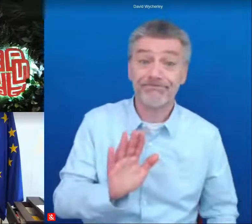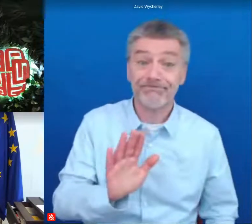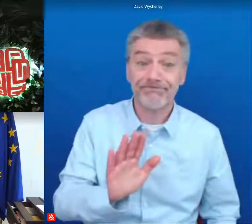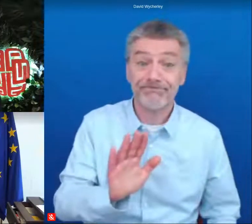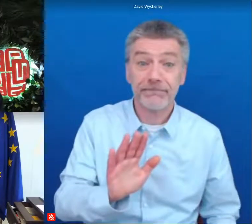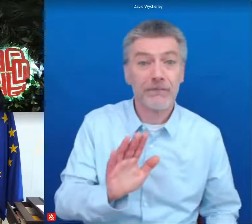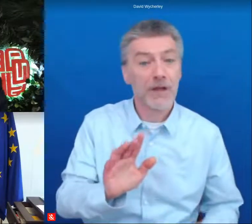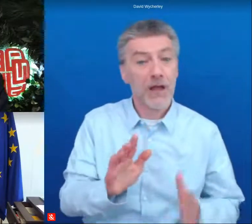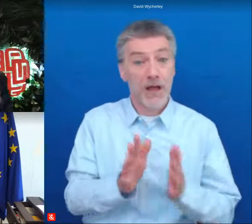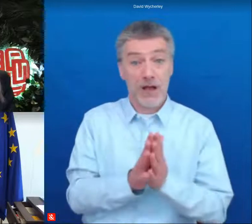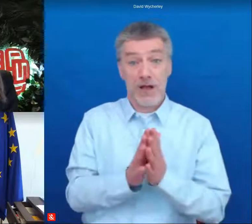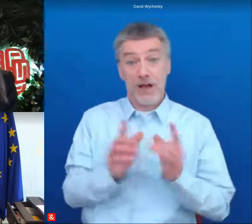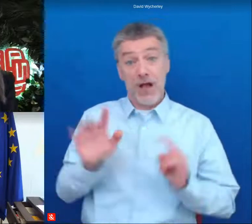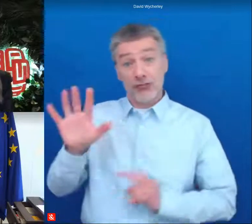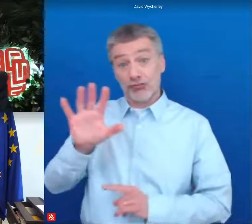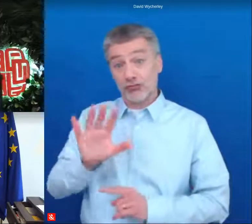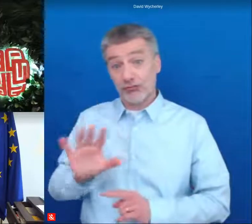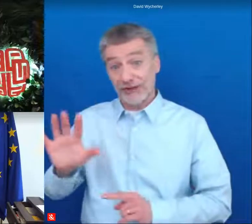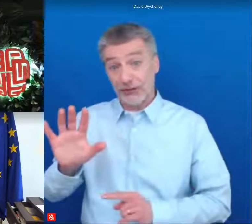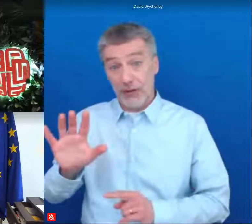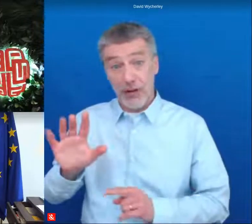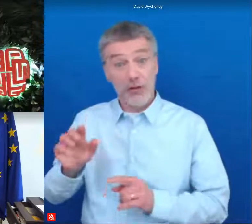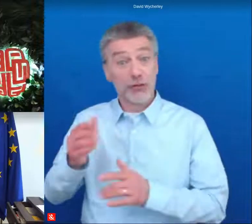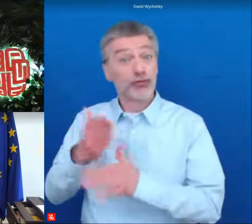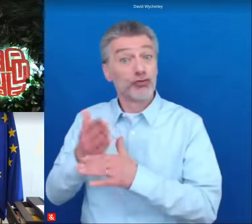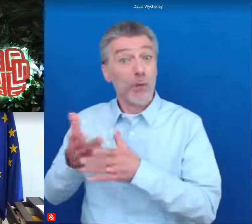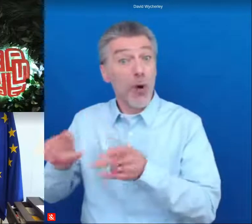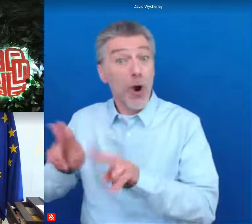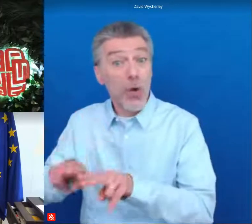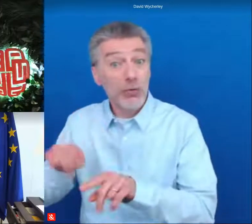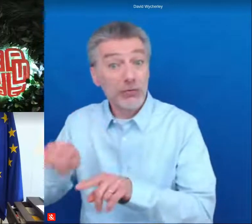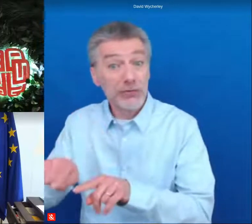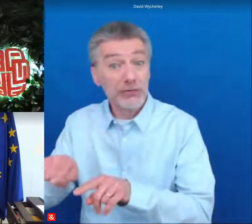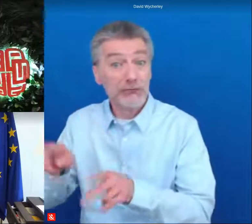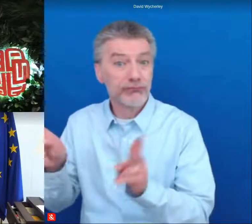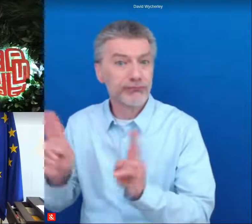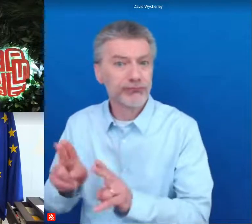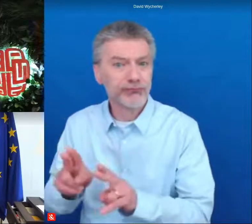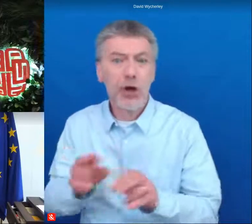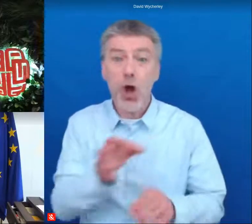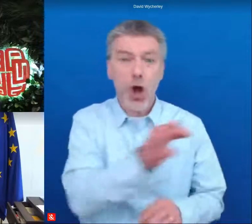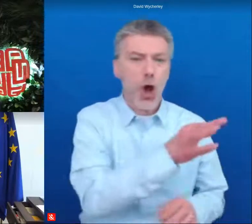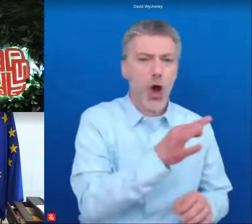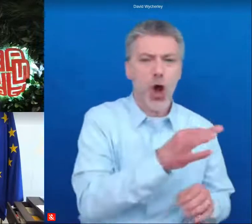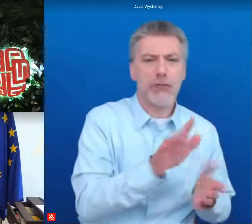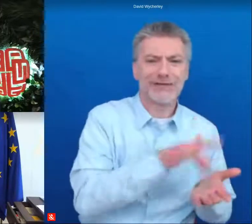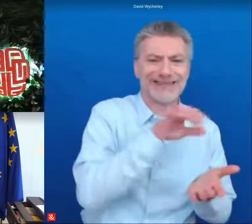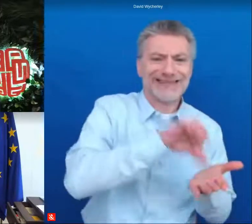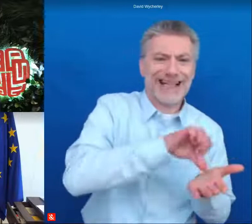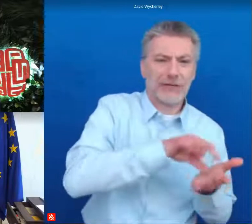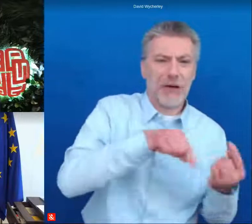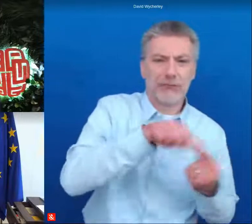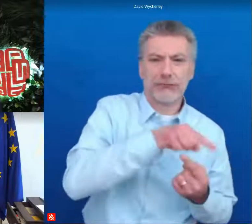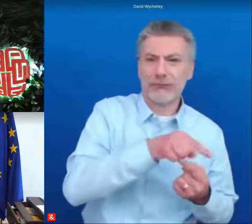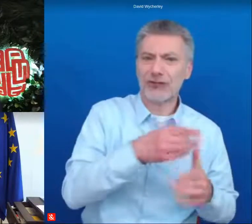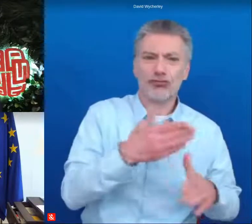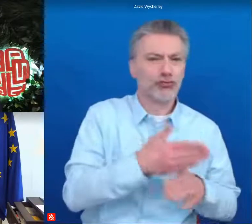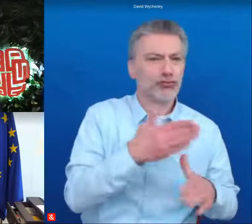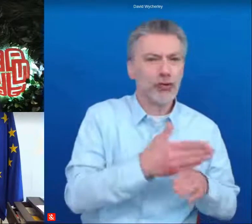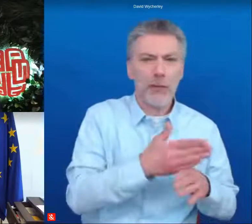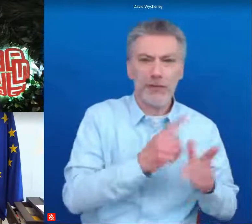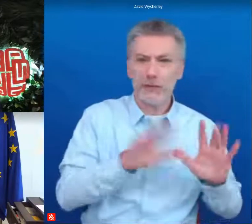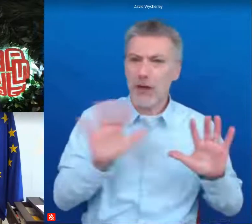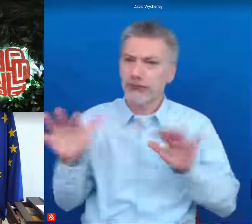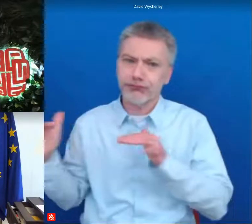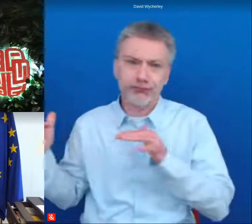counterpart of regions losing jobs is large urban centers gaining jobs especially high